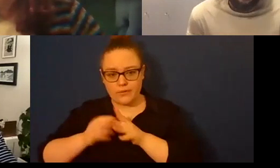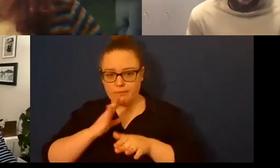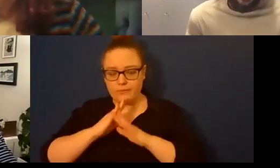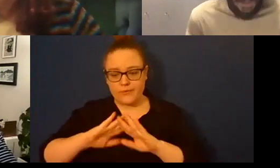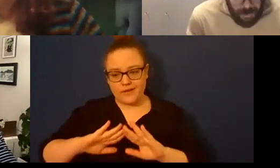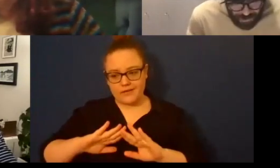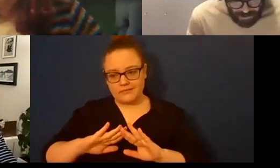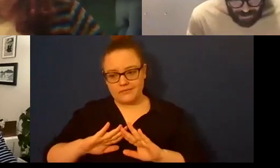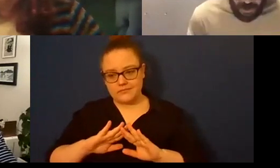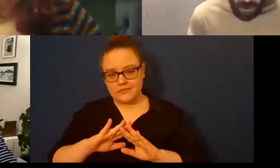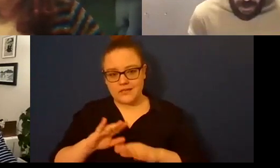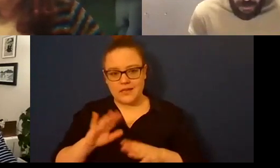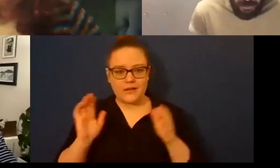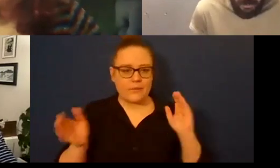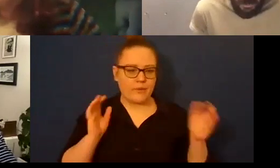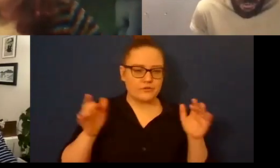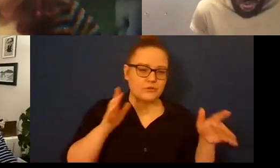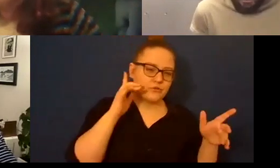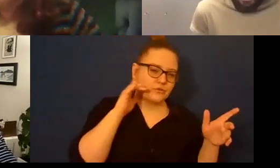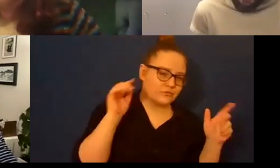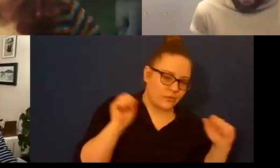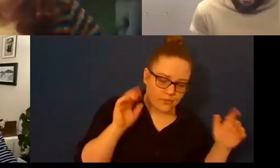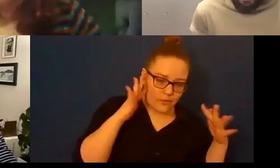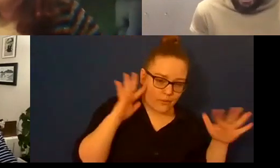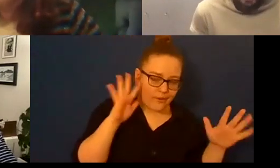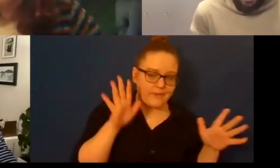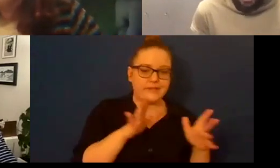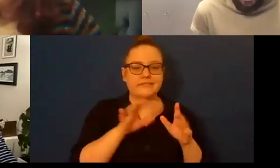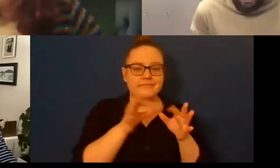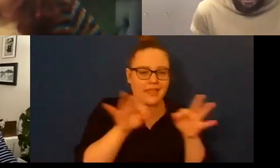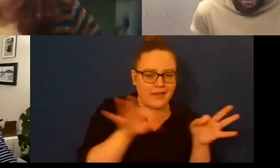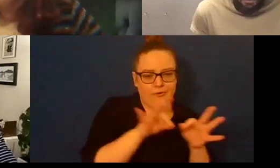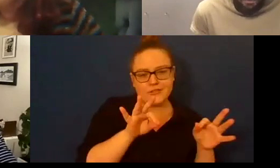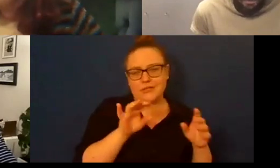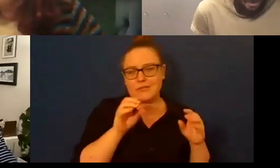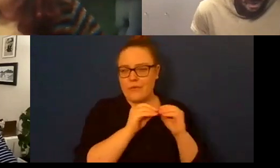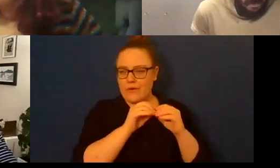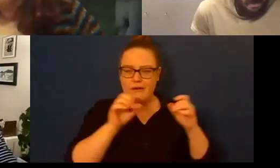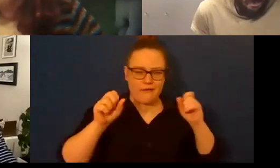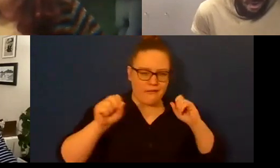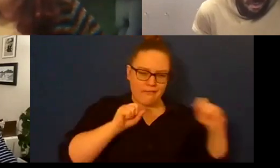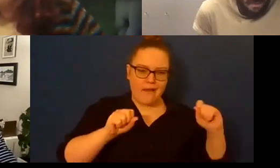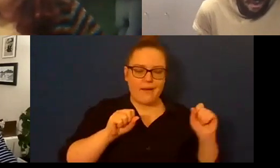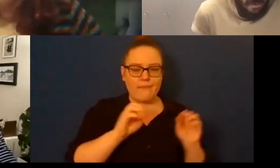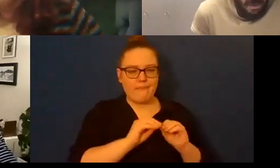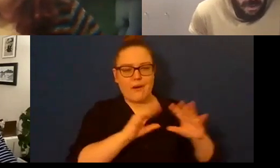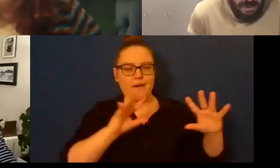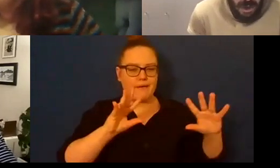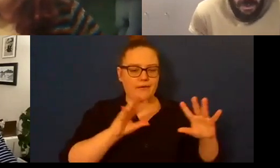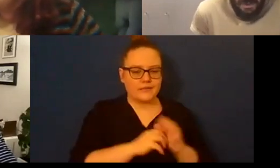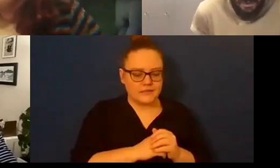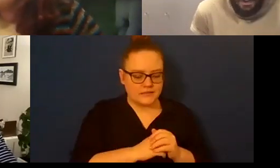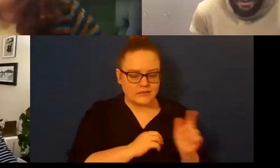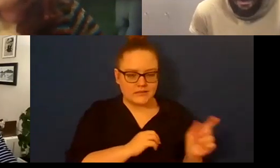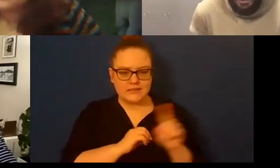language or sound um and that's completely a function of um the way that my living has